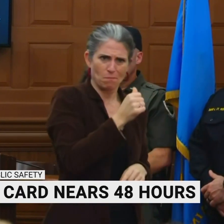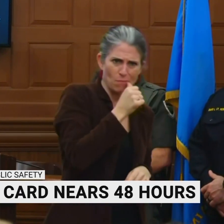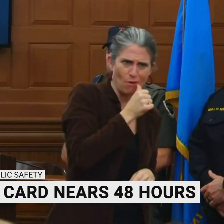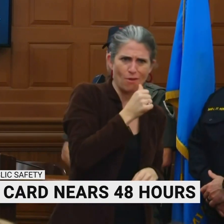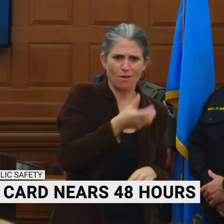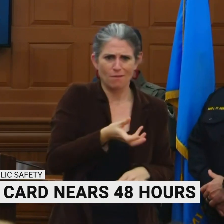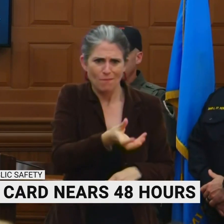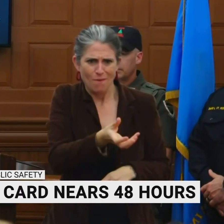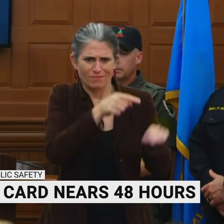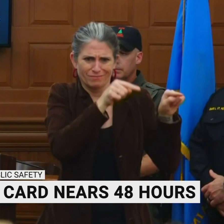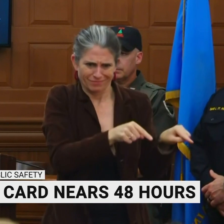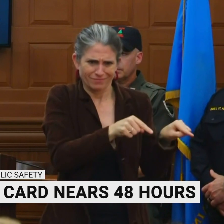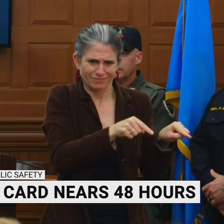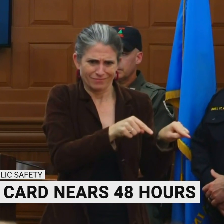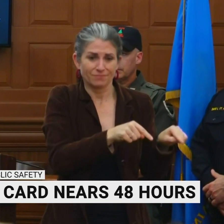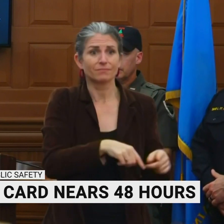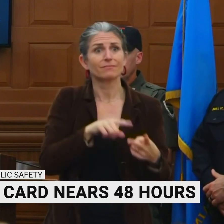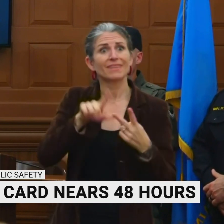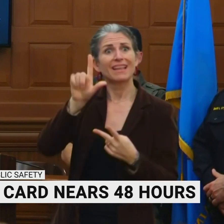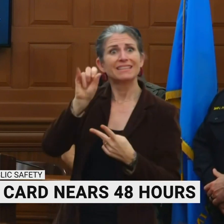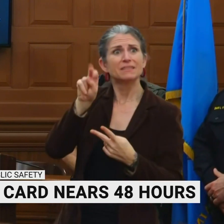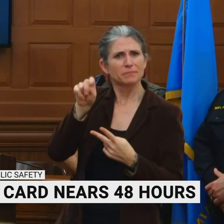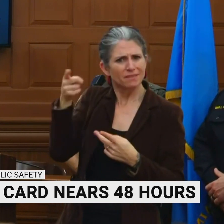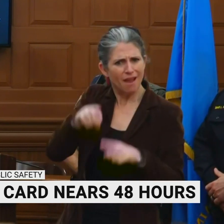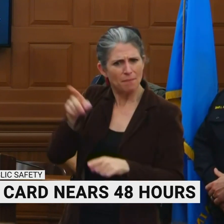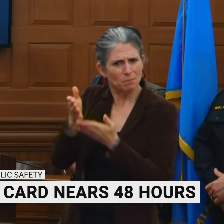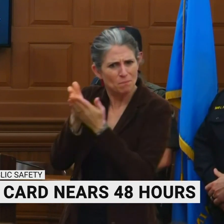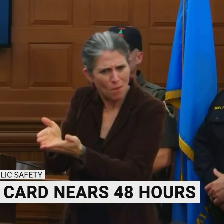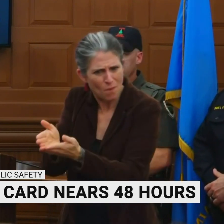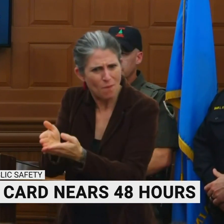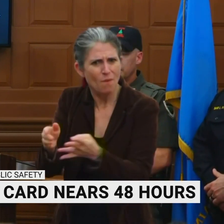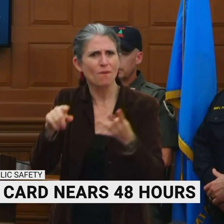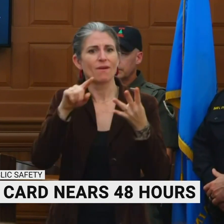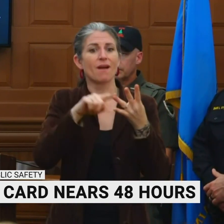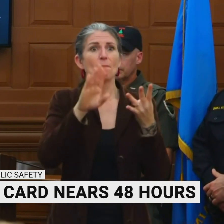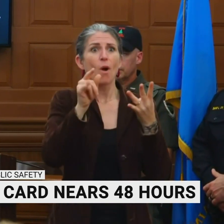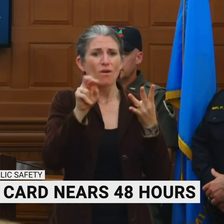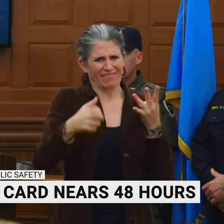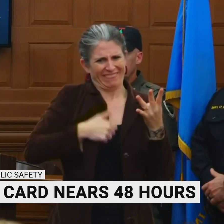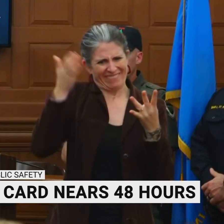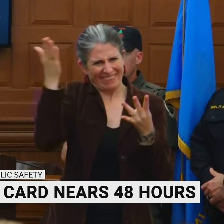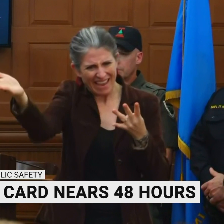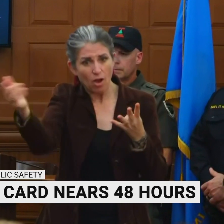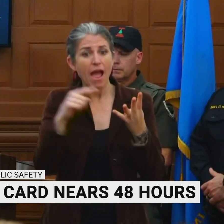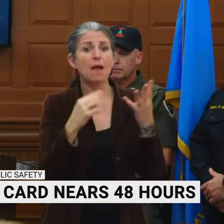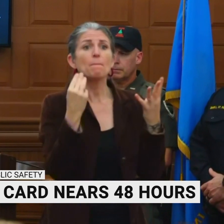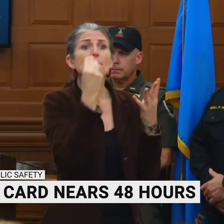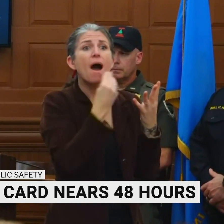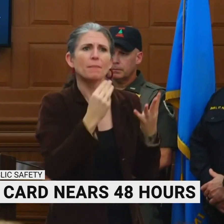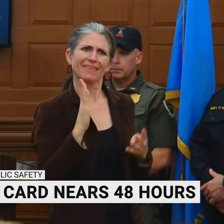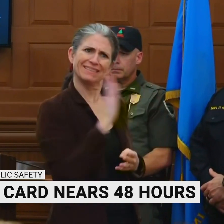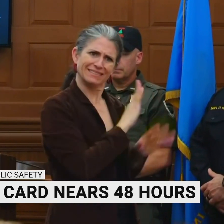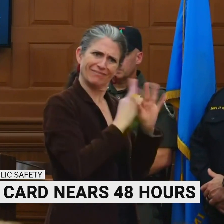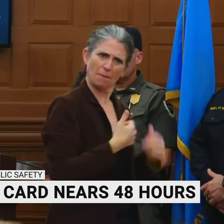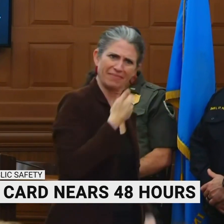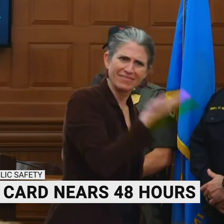with the boat launch, Bowdoin where the suspect live, and Monmouth there's other family connections in that particular area as well. So, this is not to say